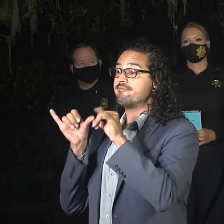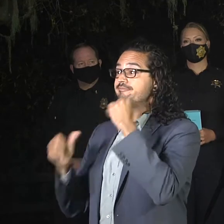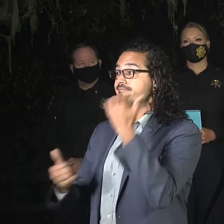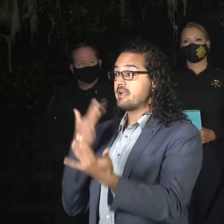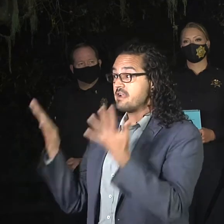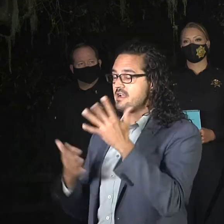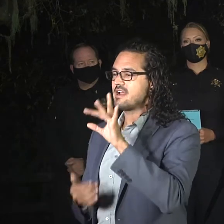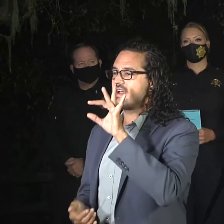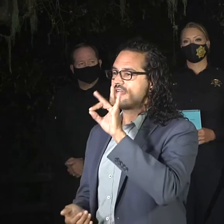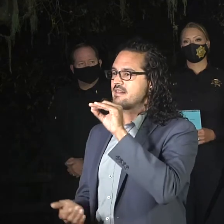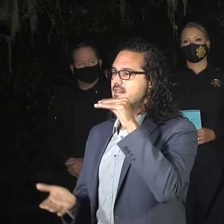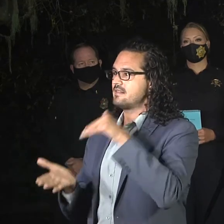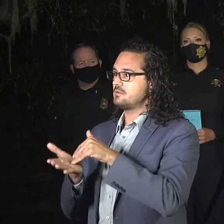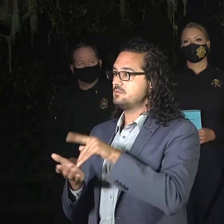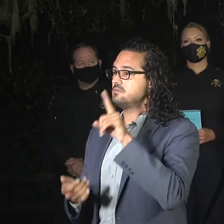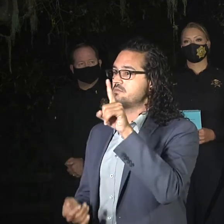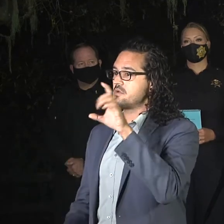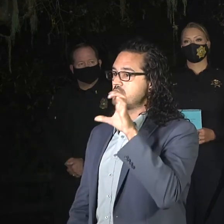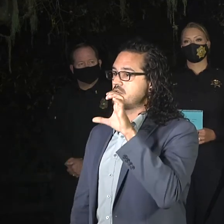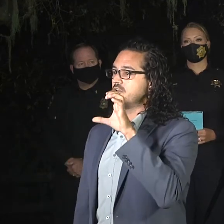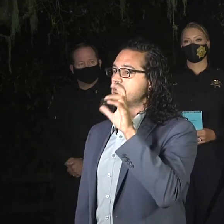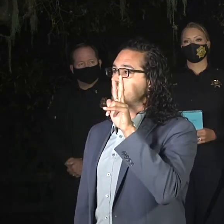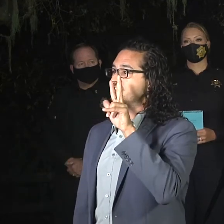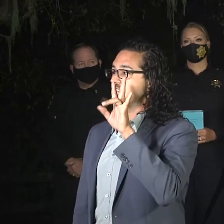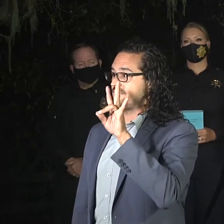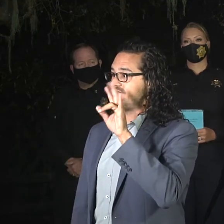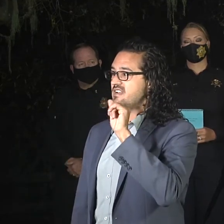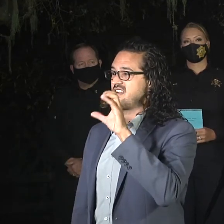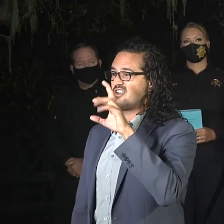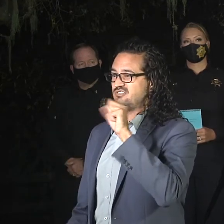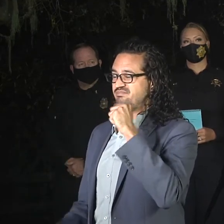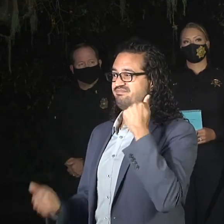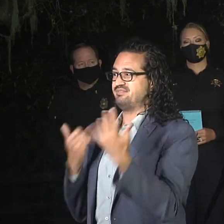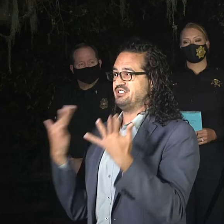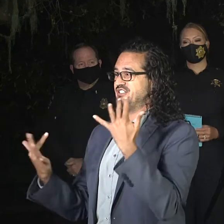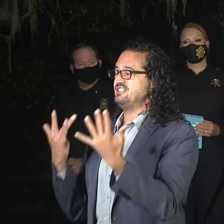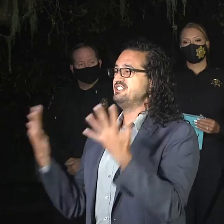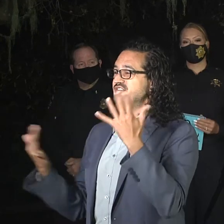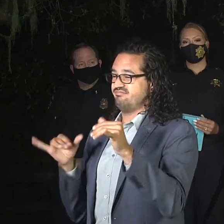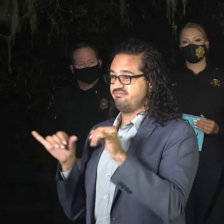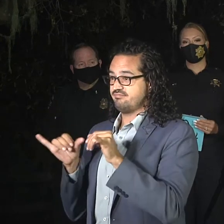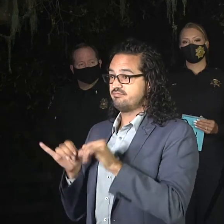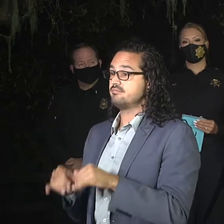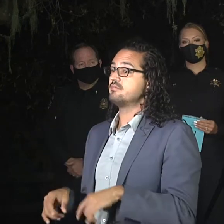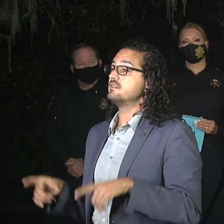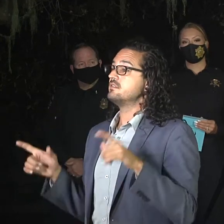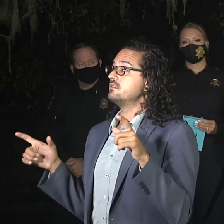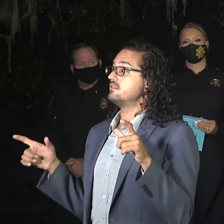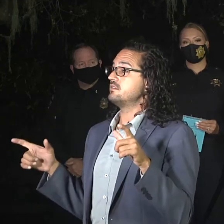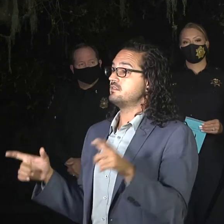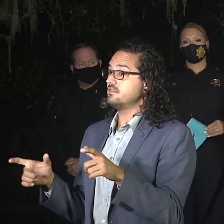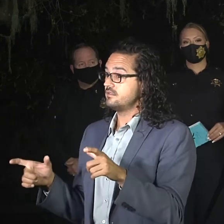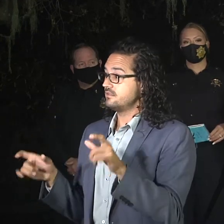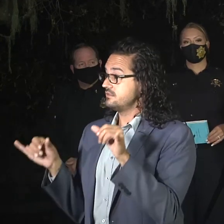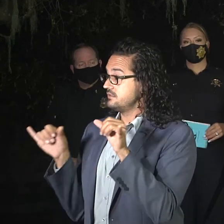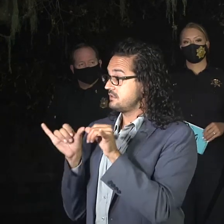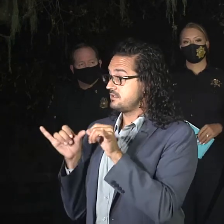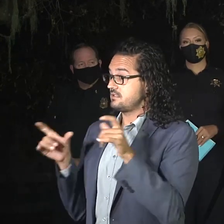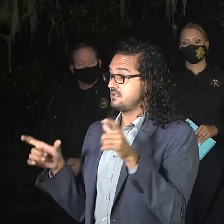,137 acres in size. We are staying at 19% containment